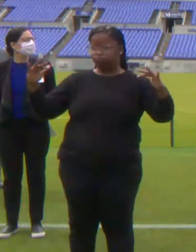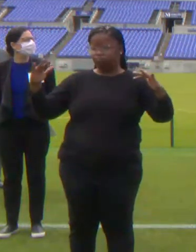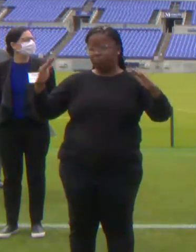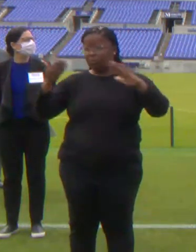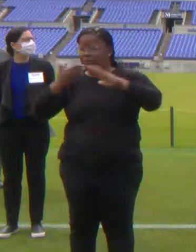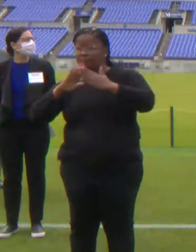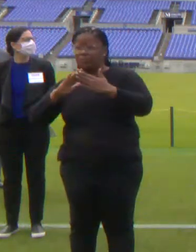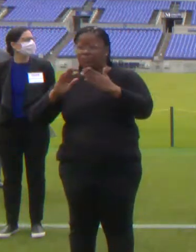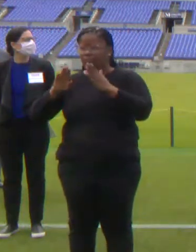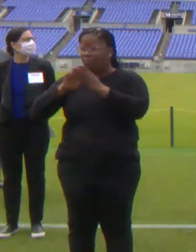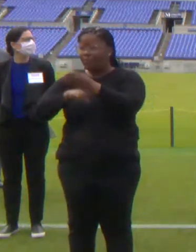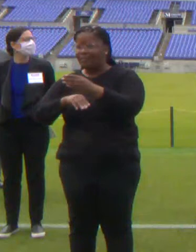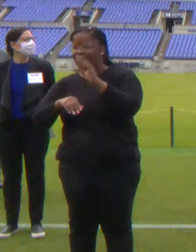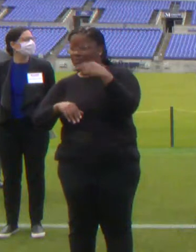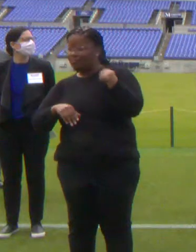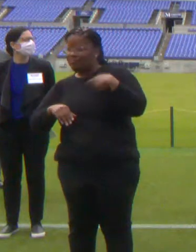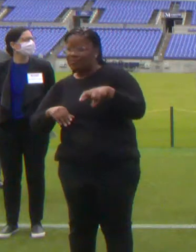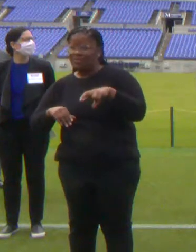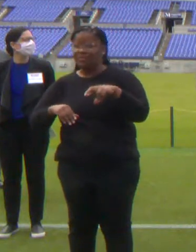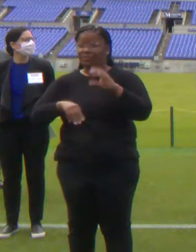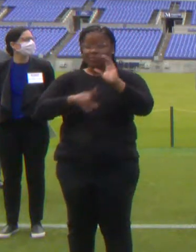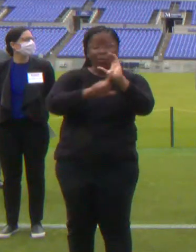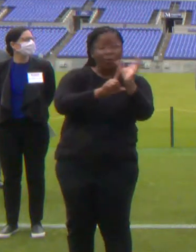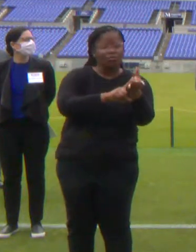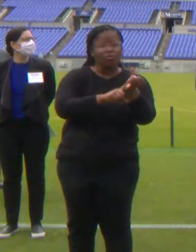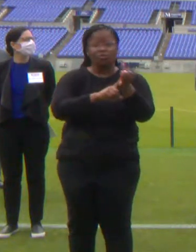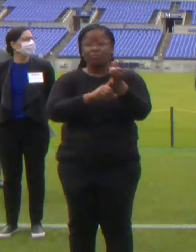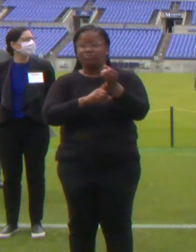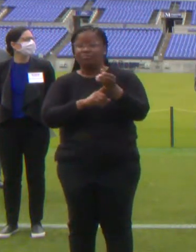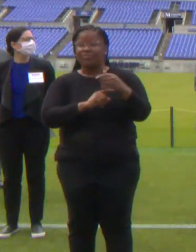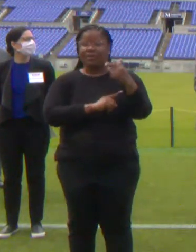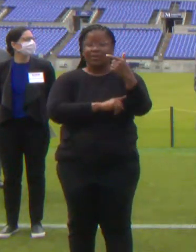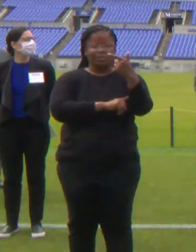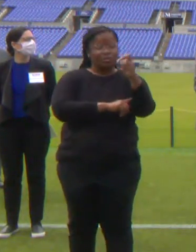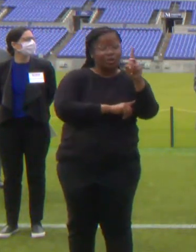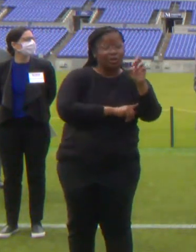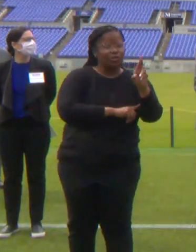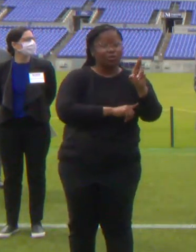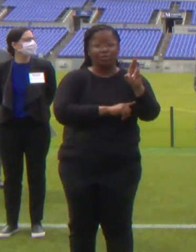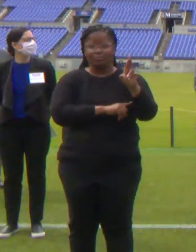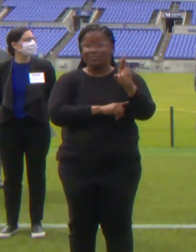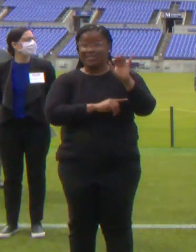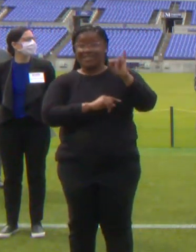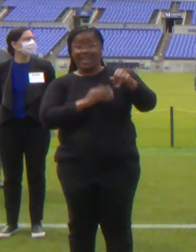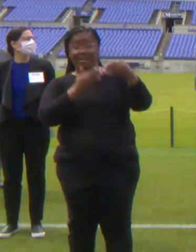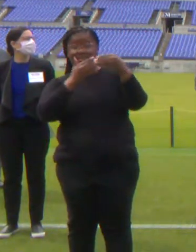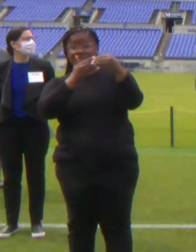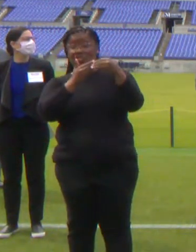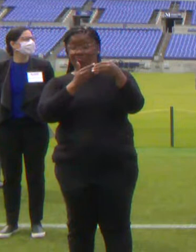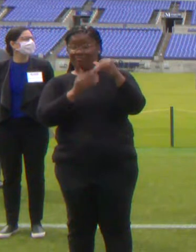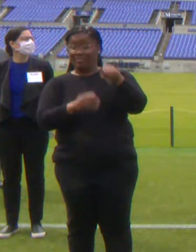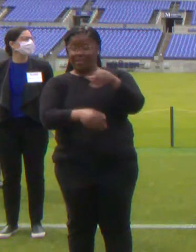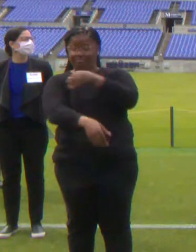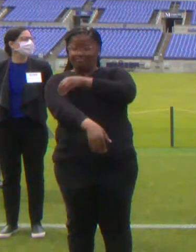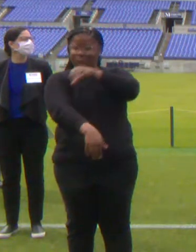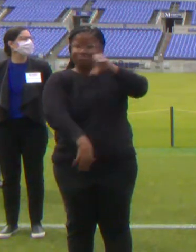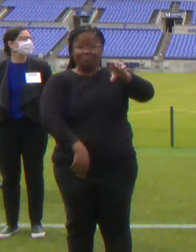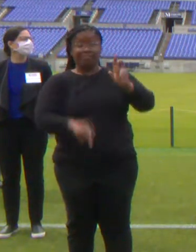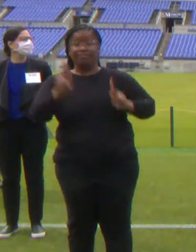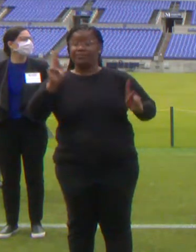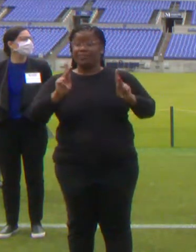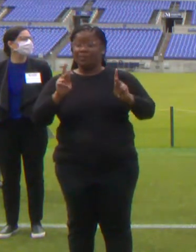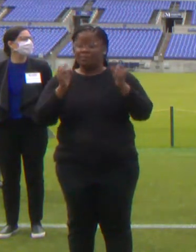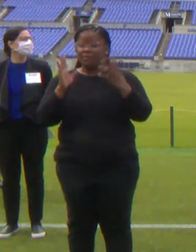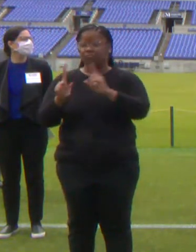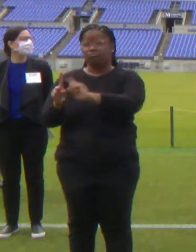and gender. And we give thanks for a commitment to leadership that empowers others in positive ways. And we give thanks for